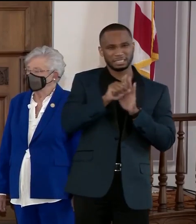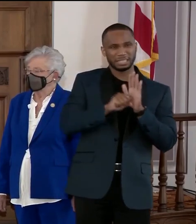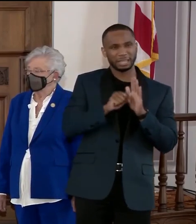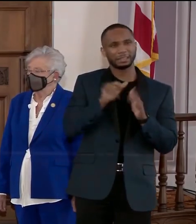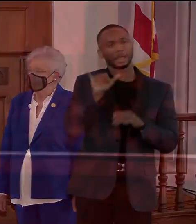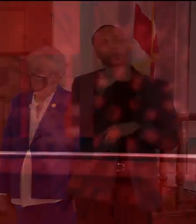plan.